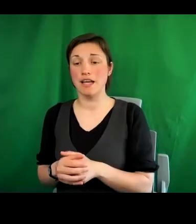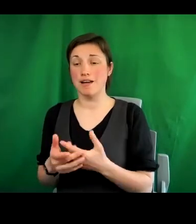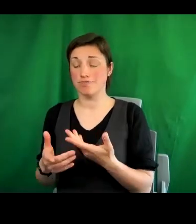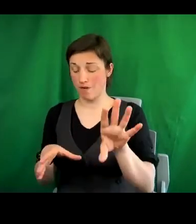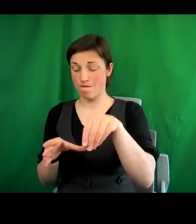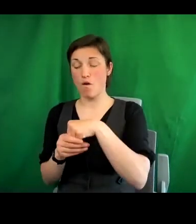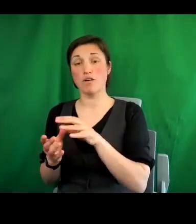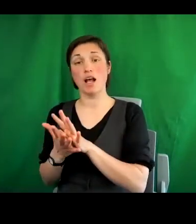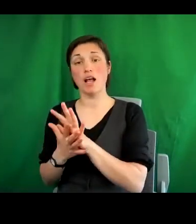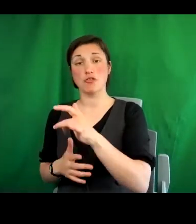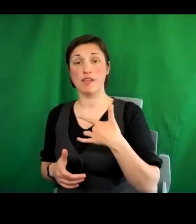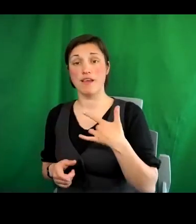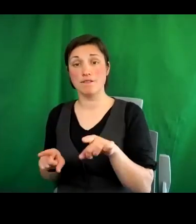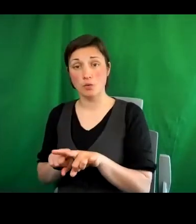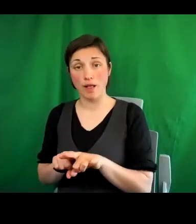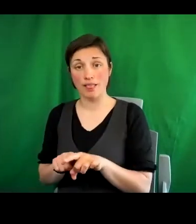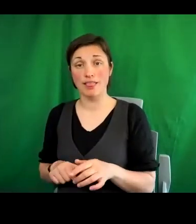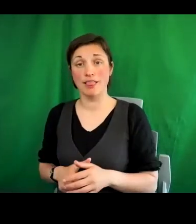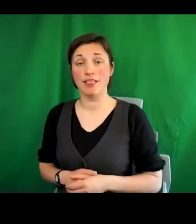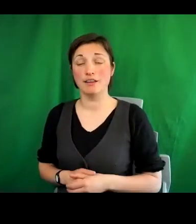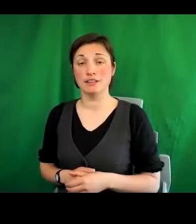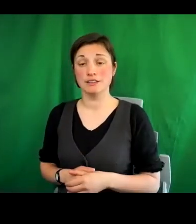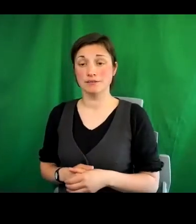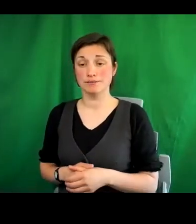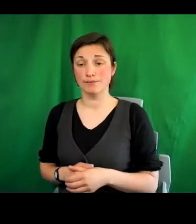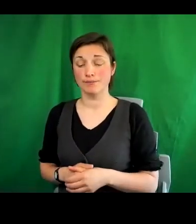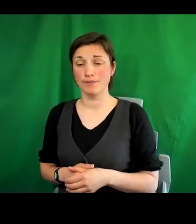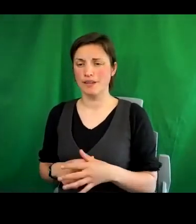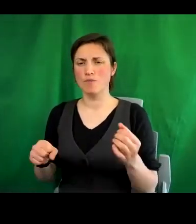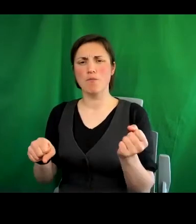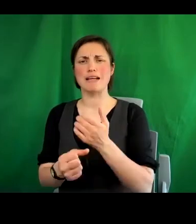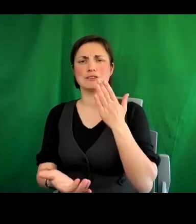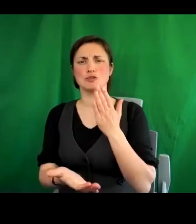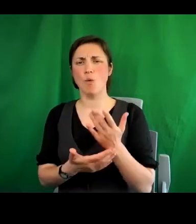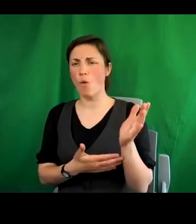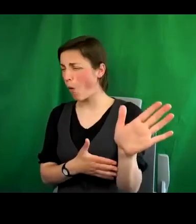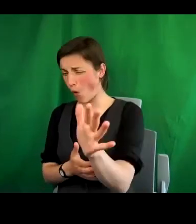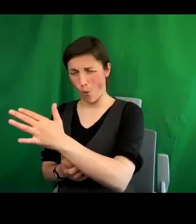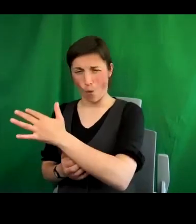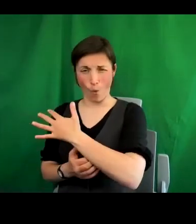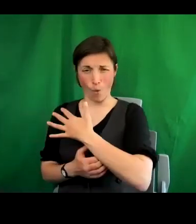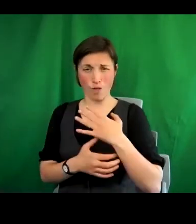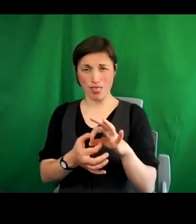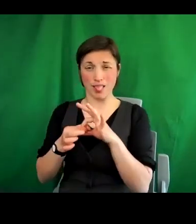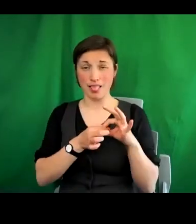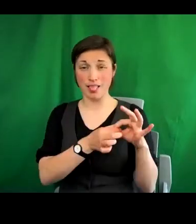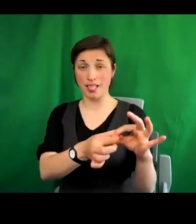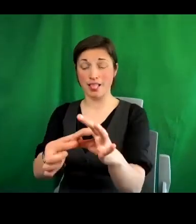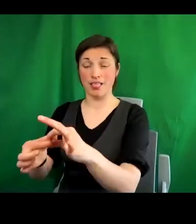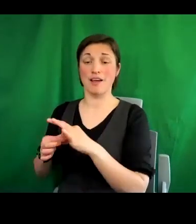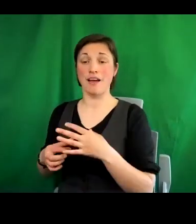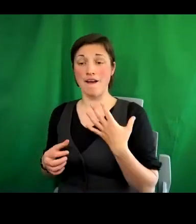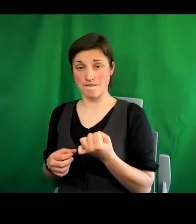then to ensure that there is equal and full enjoyment to these rights and that nobody is left behind, there will also be incorporated